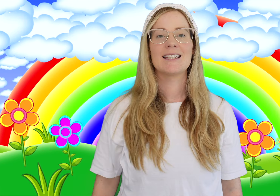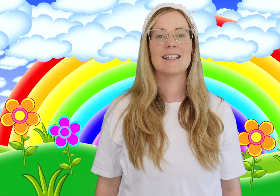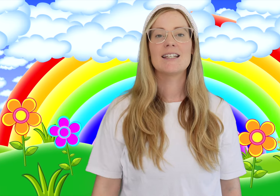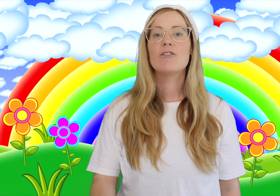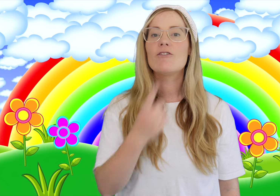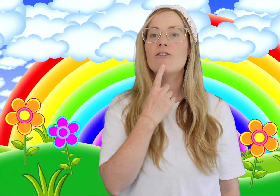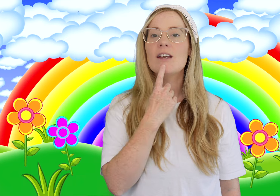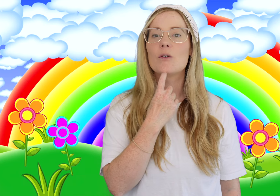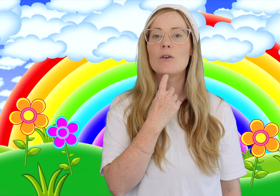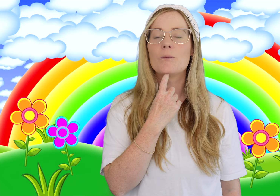Whero.